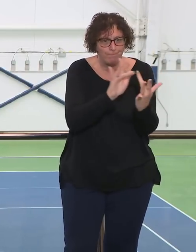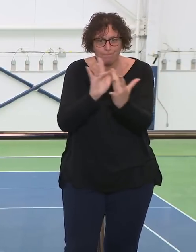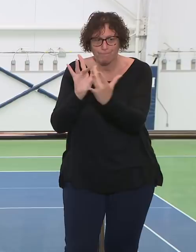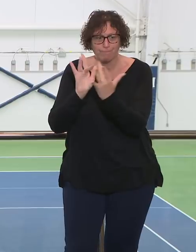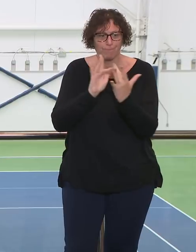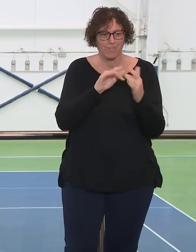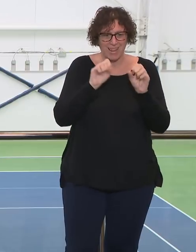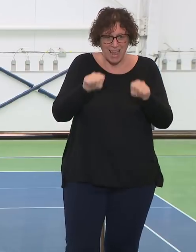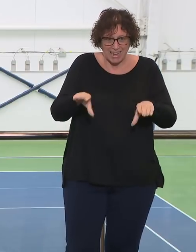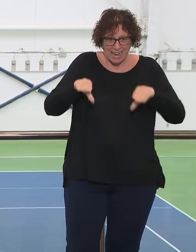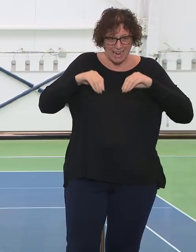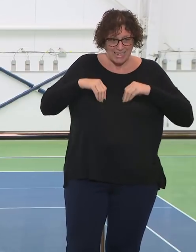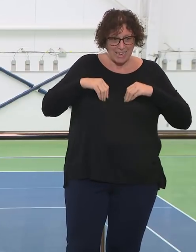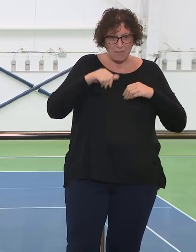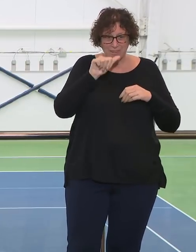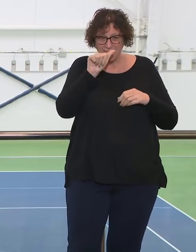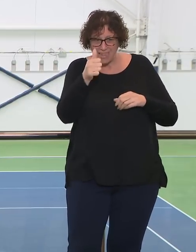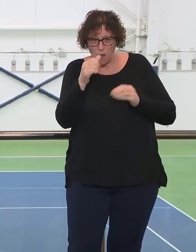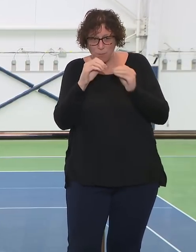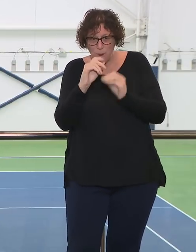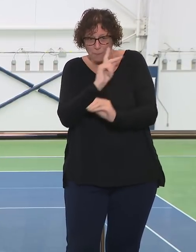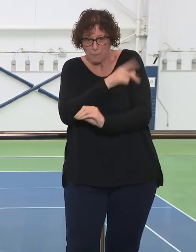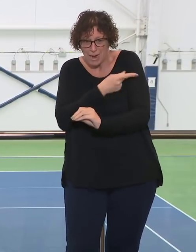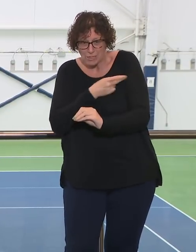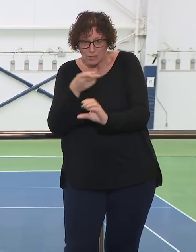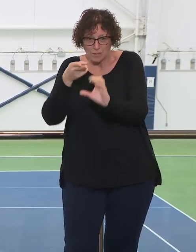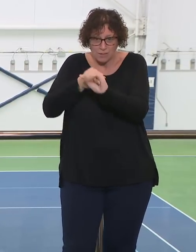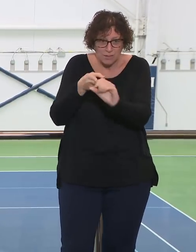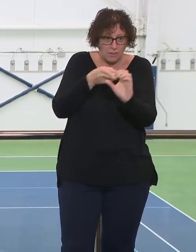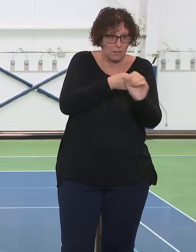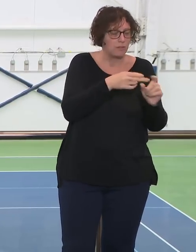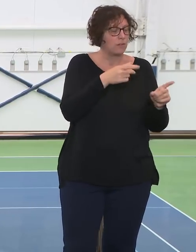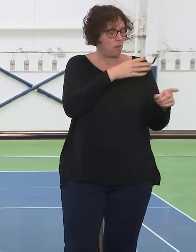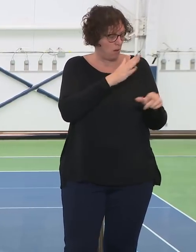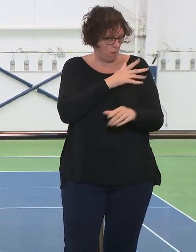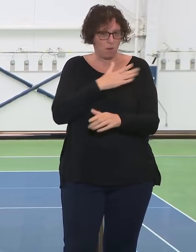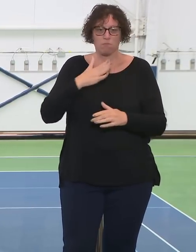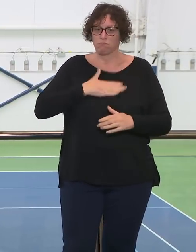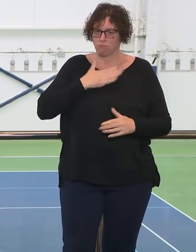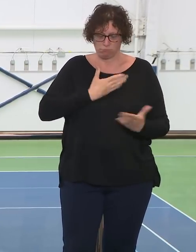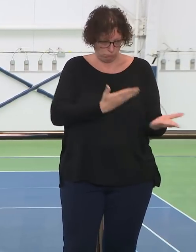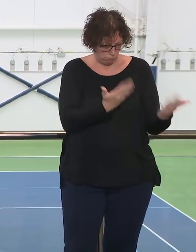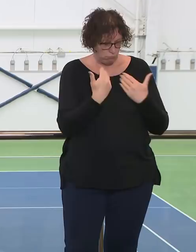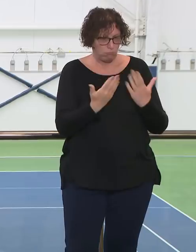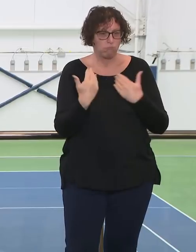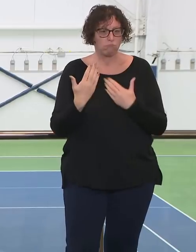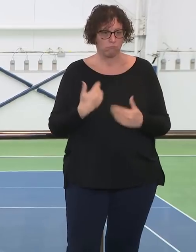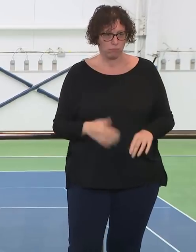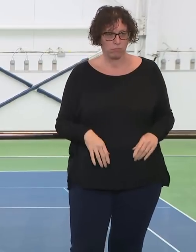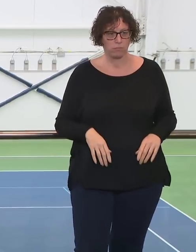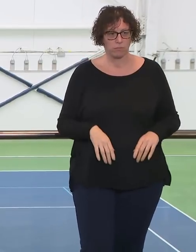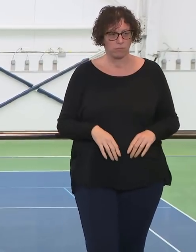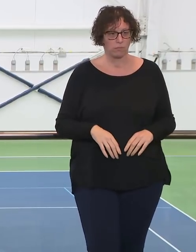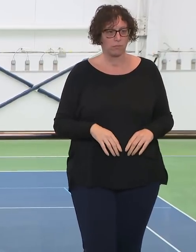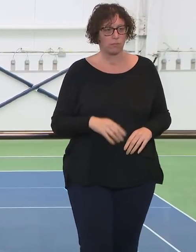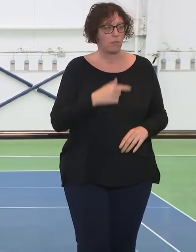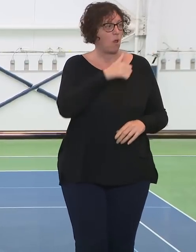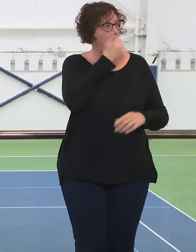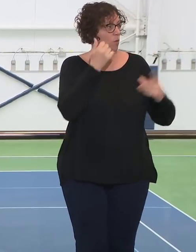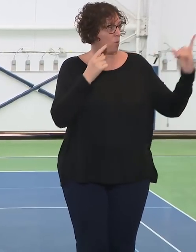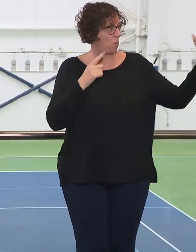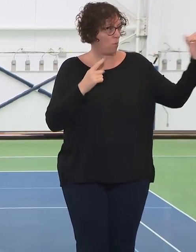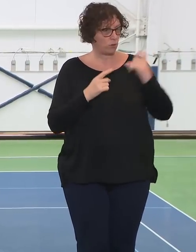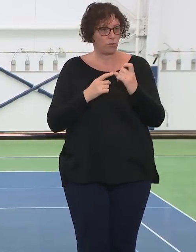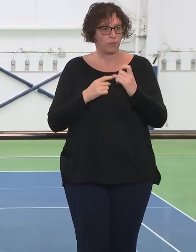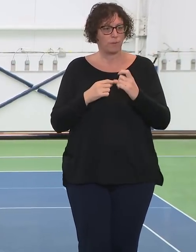it out on my end. But send those patients, please. Anything else? Yeah, please. This is an understanding about Elmhurst. At